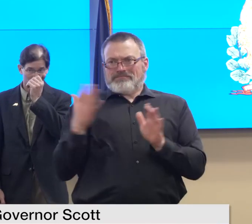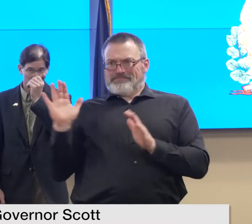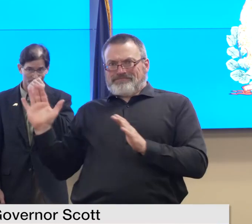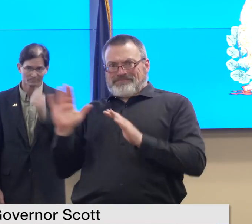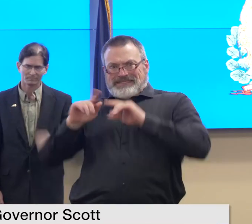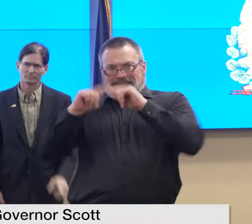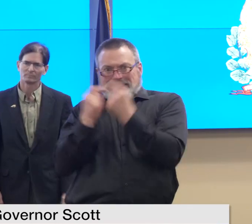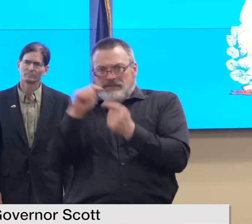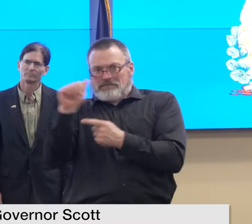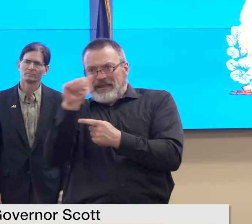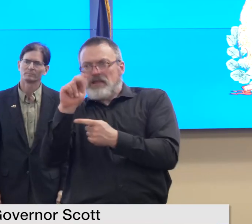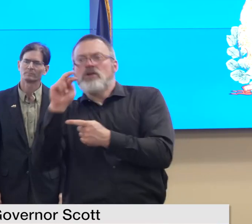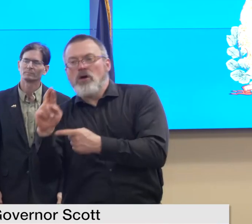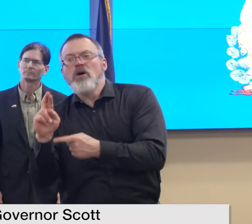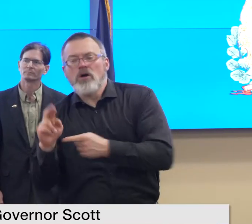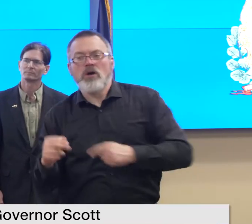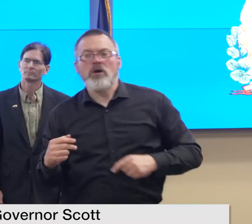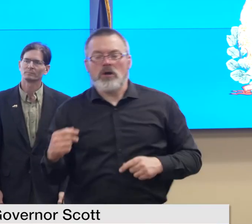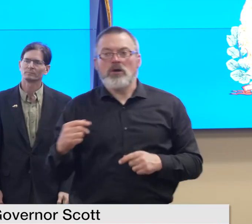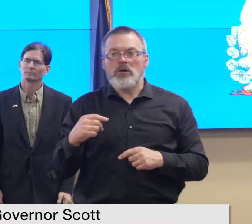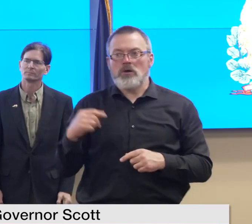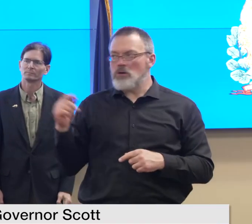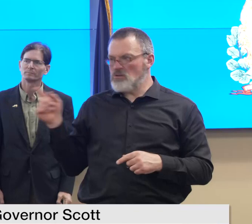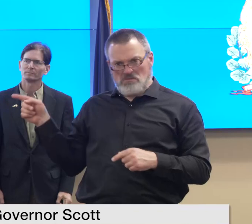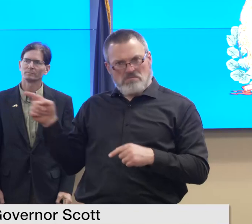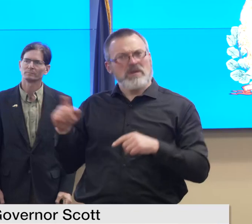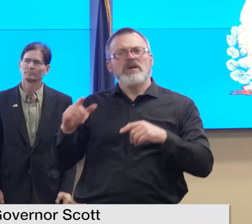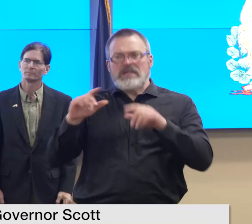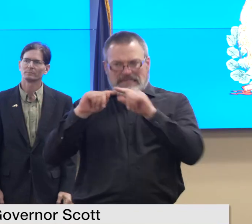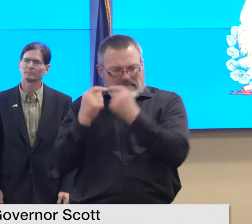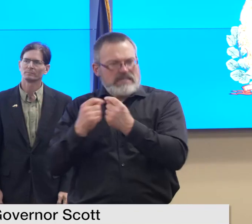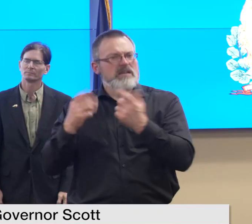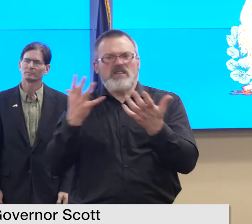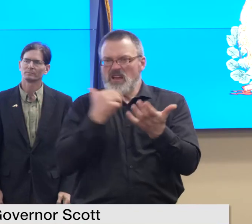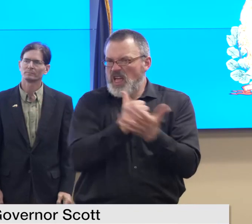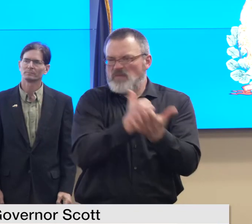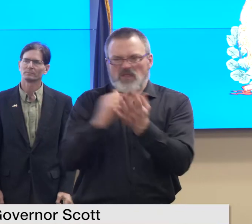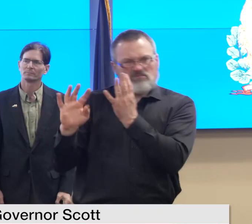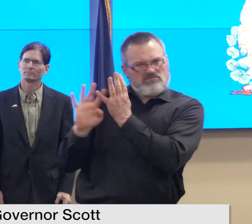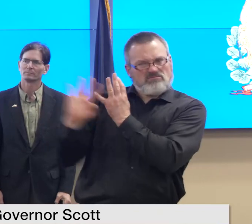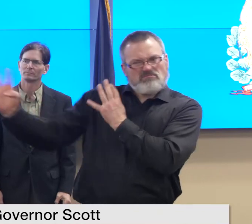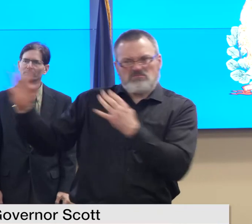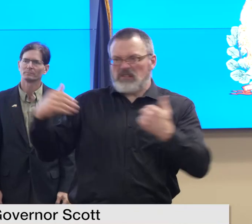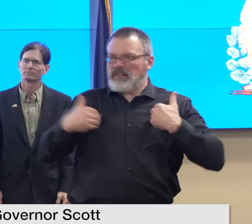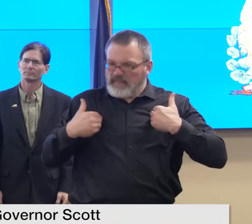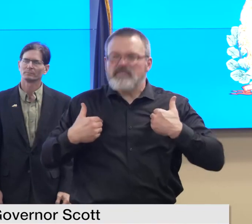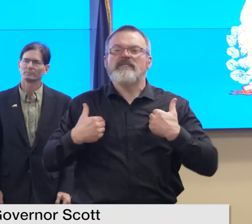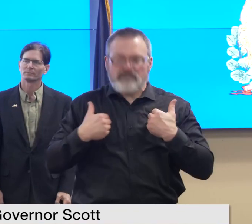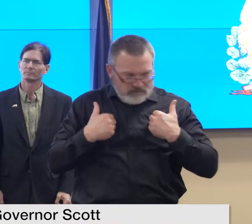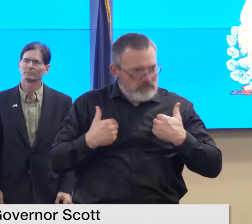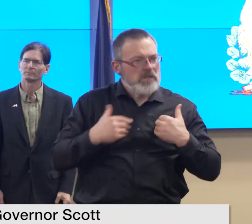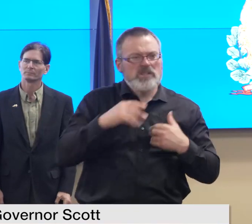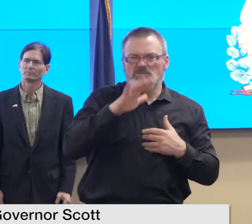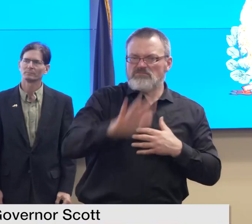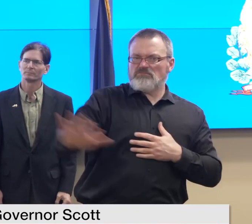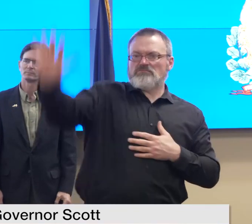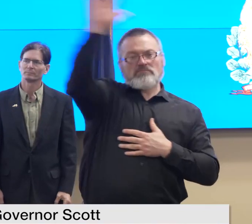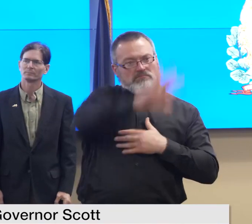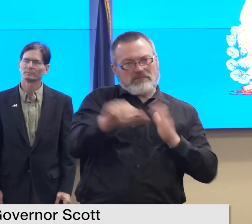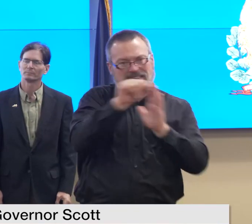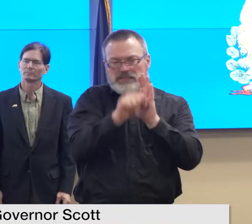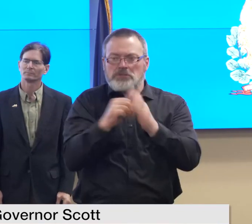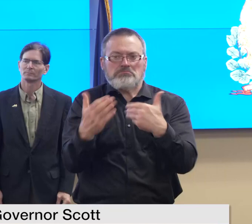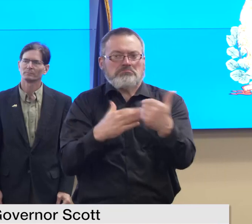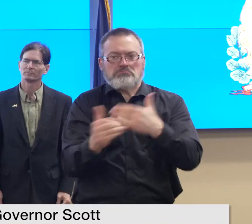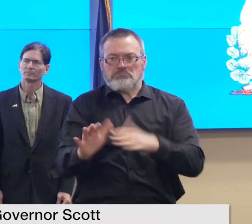agency continues to aid towns property owners and vermonters across the state since last week's flood the